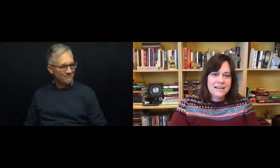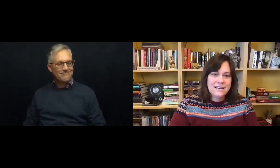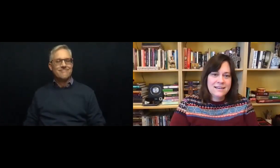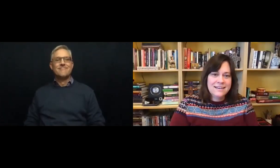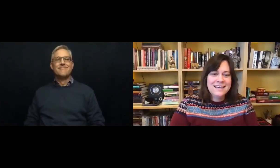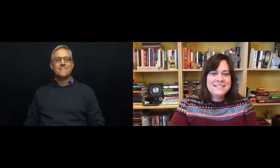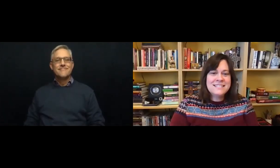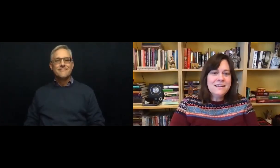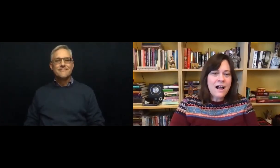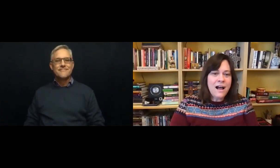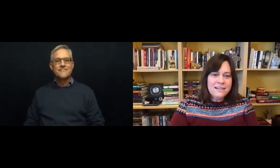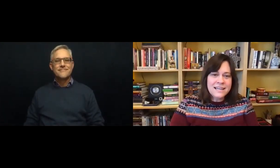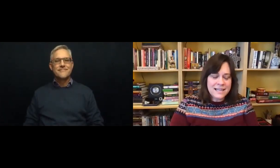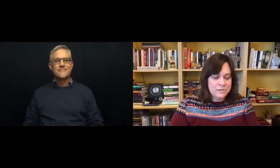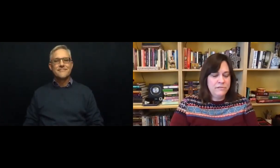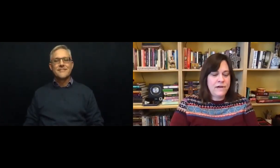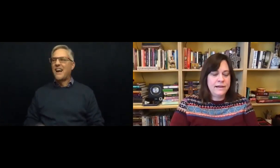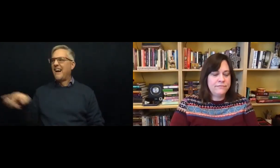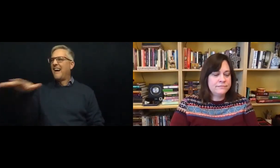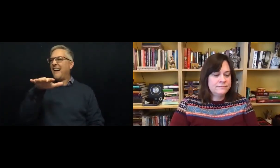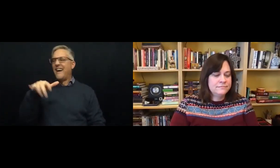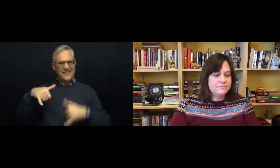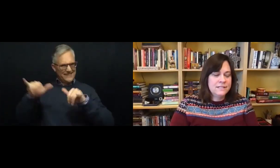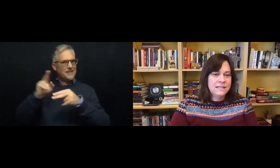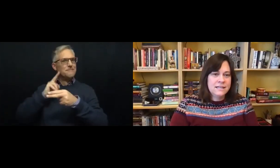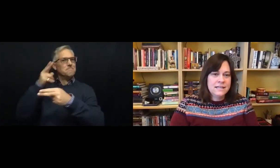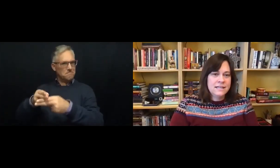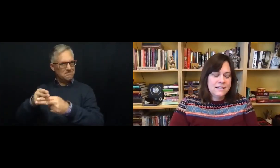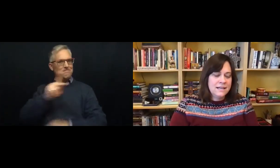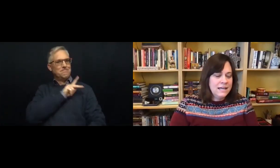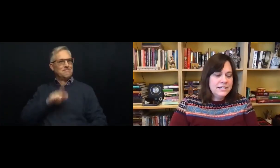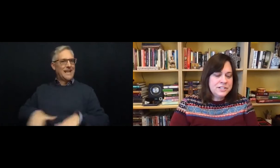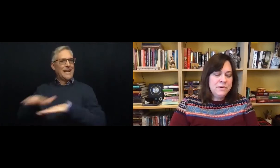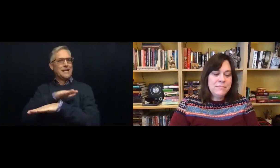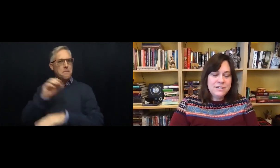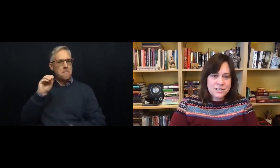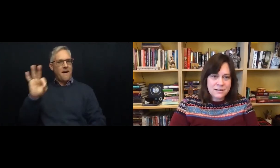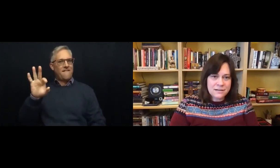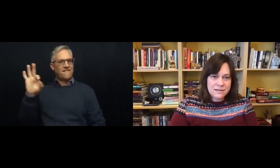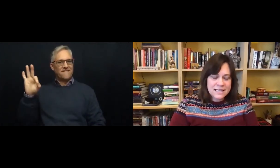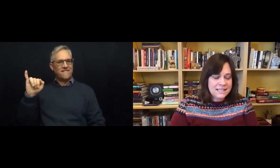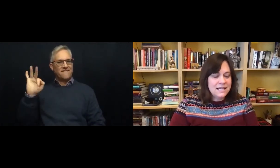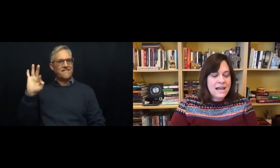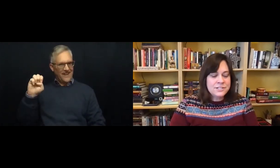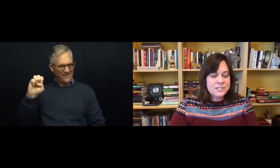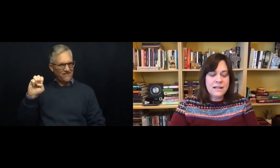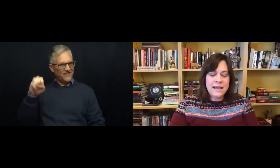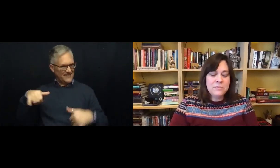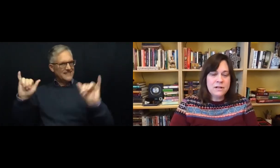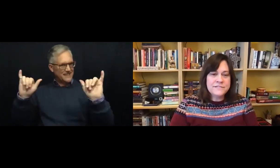It is still called the Kingdom of Fife. And it should be mentioned that the national animal of